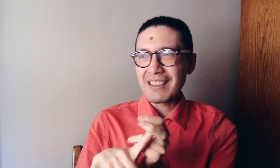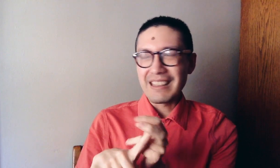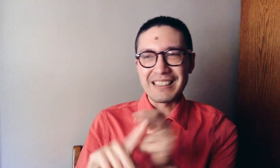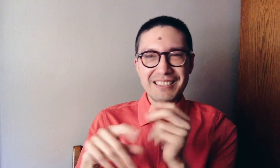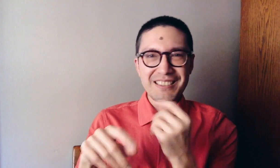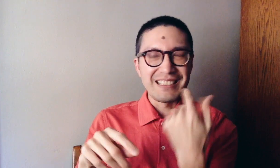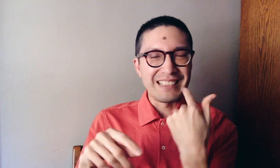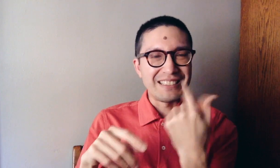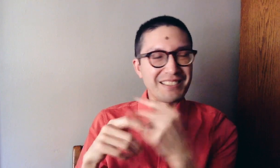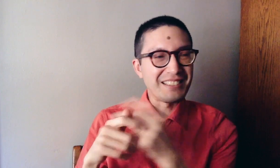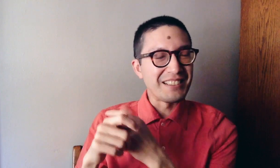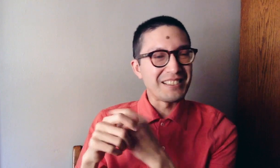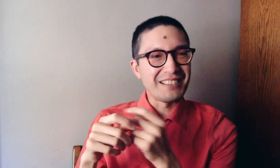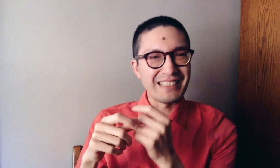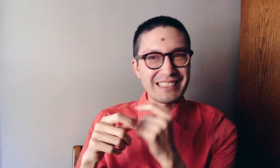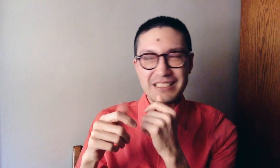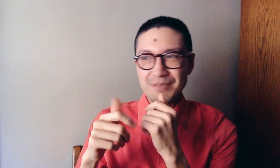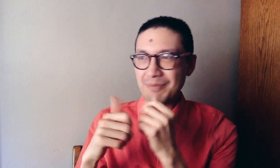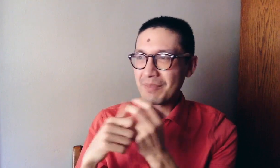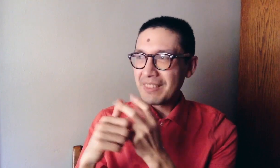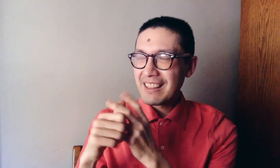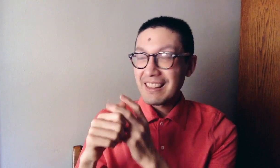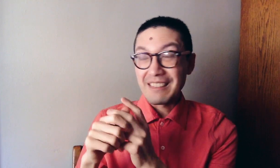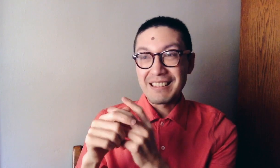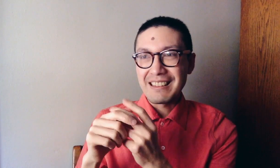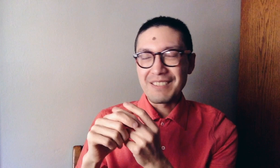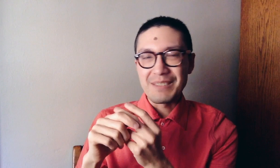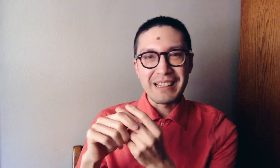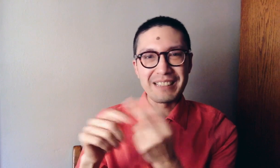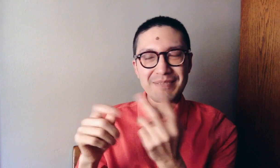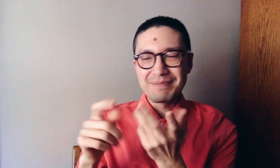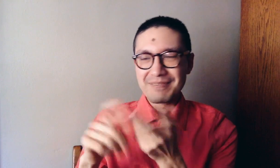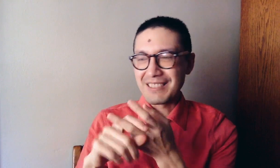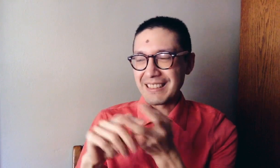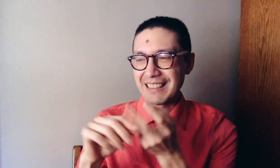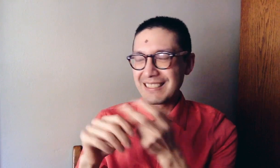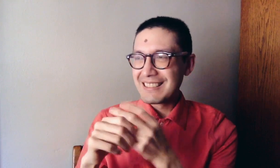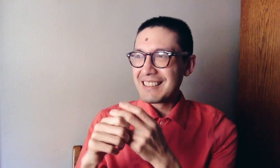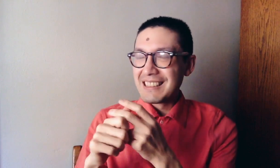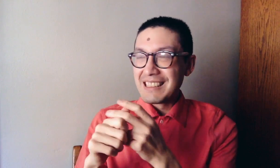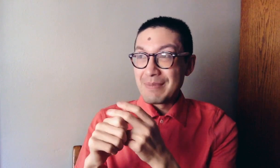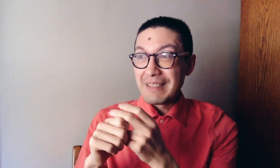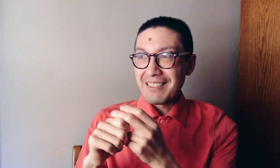And, you know, I've done that thing with my mouth,